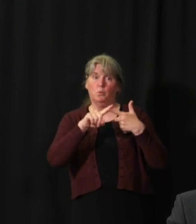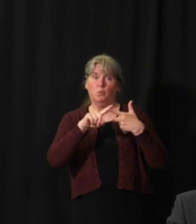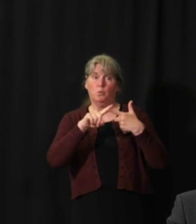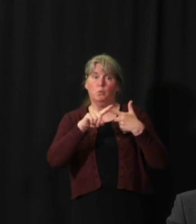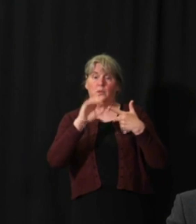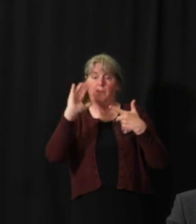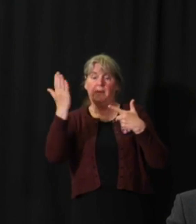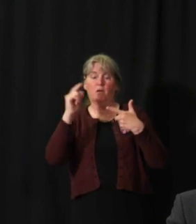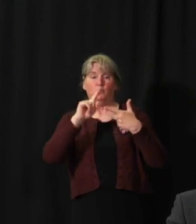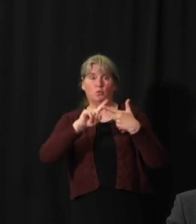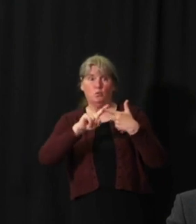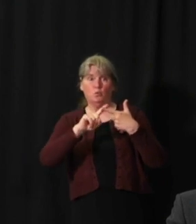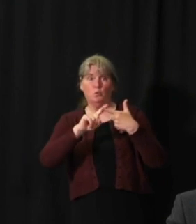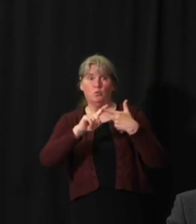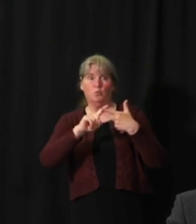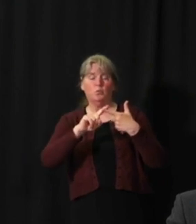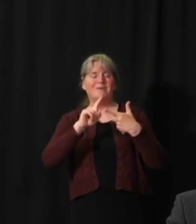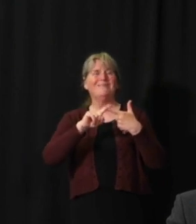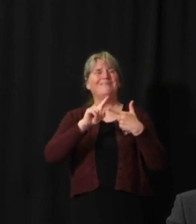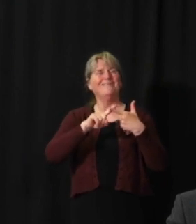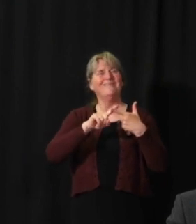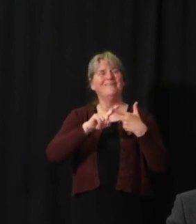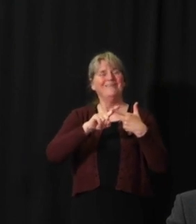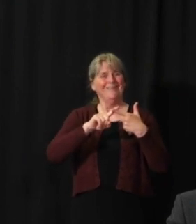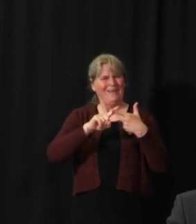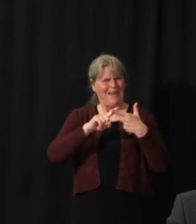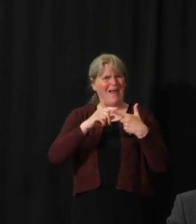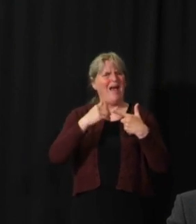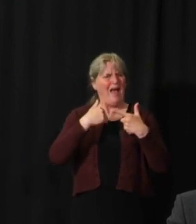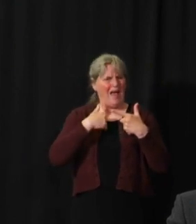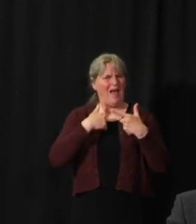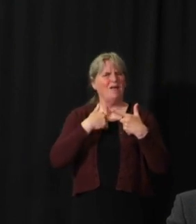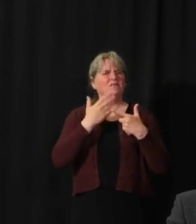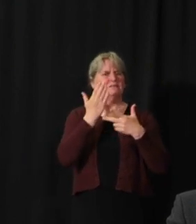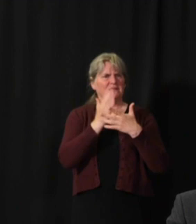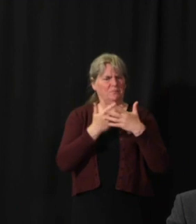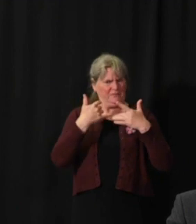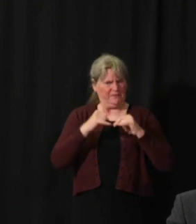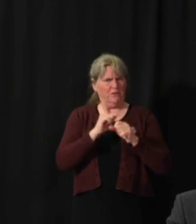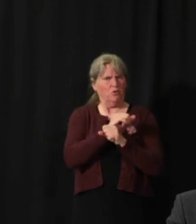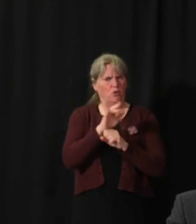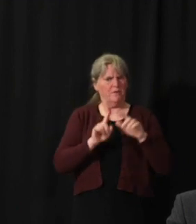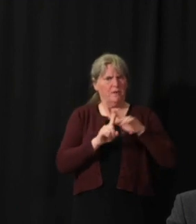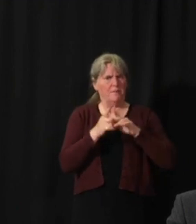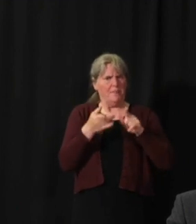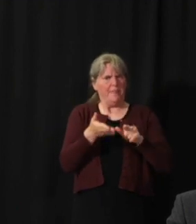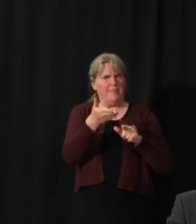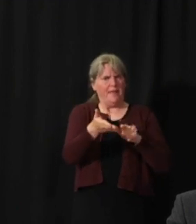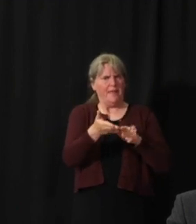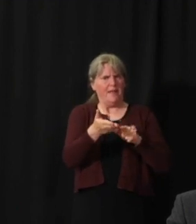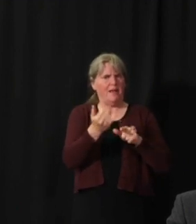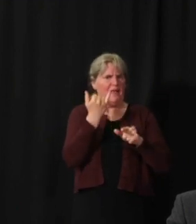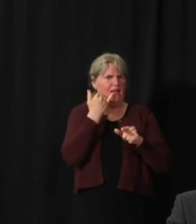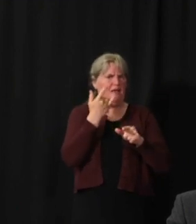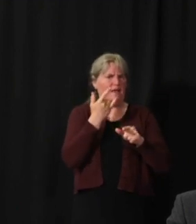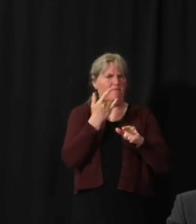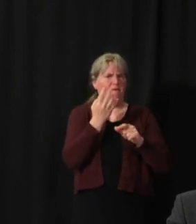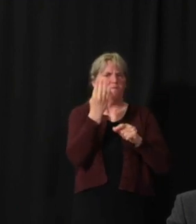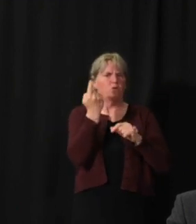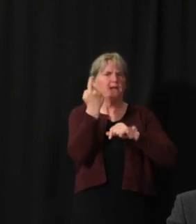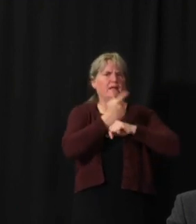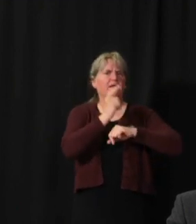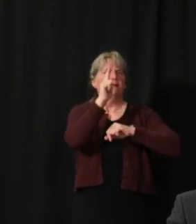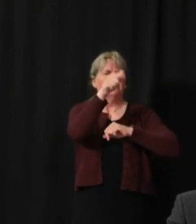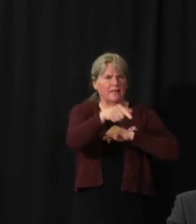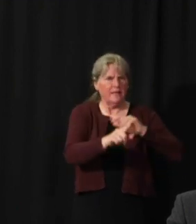two, where there are COVID cases, but substantially, substantially